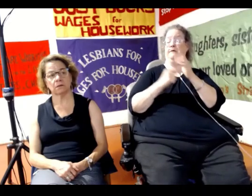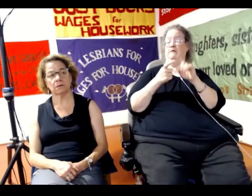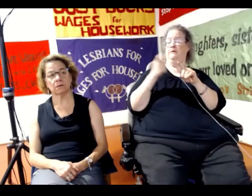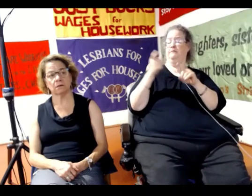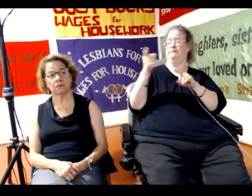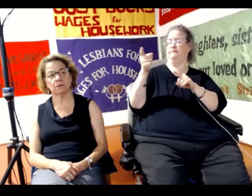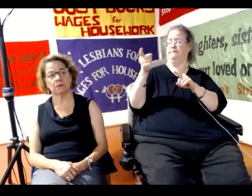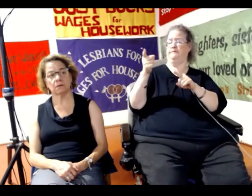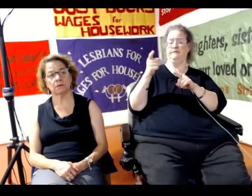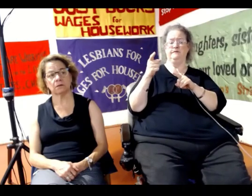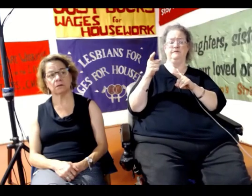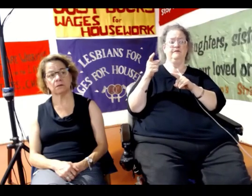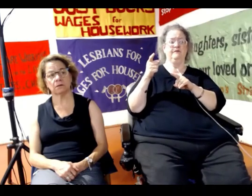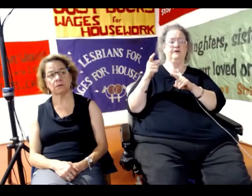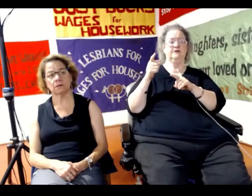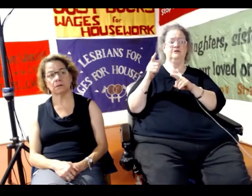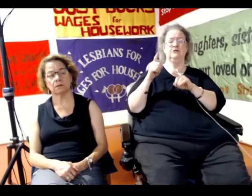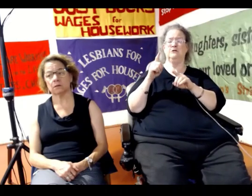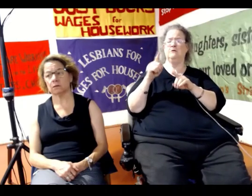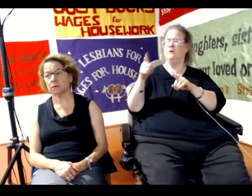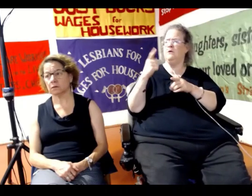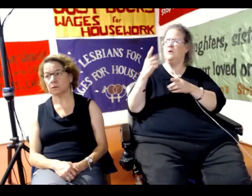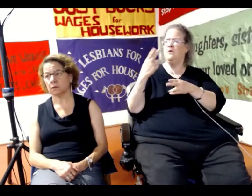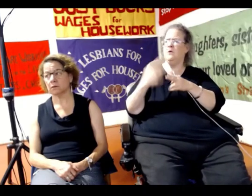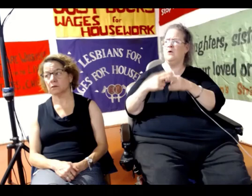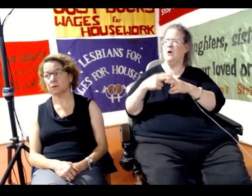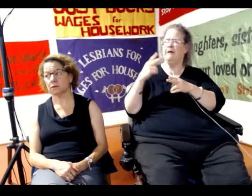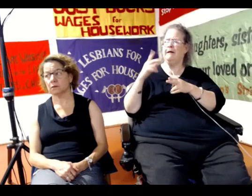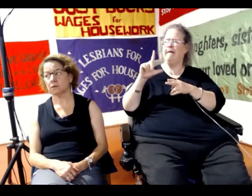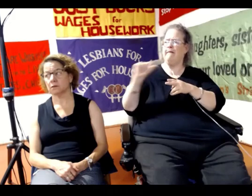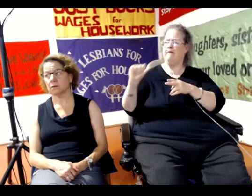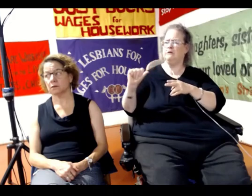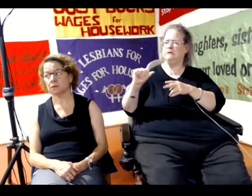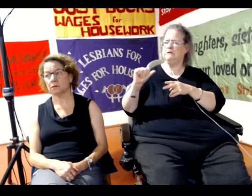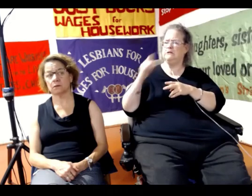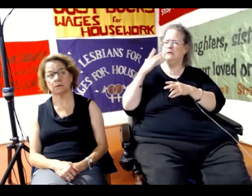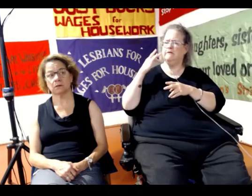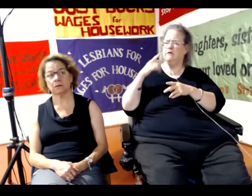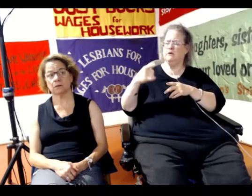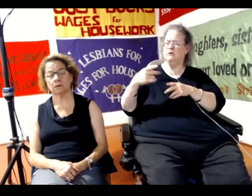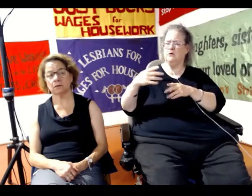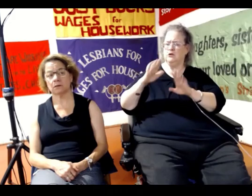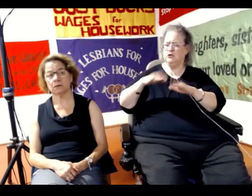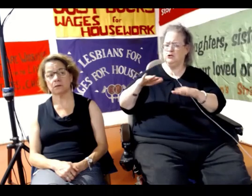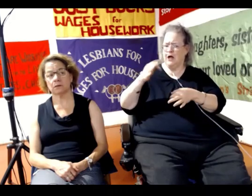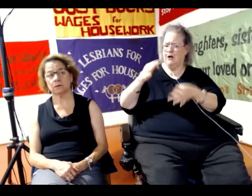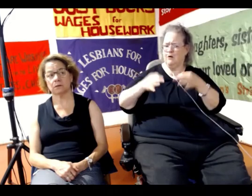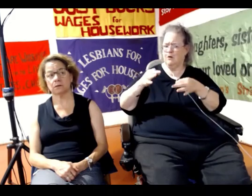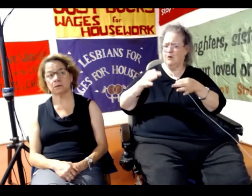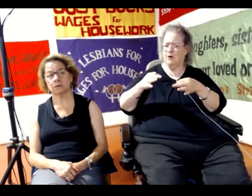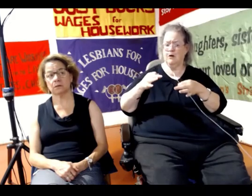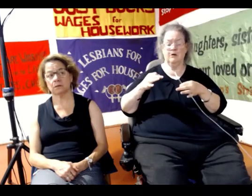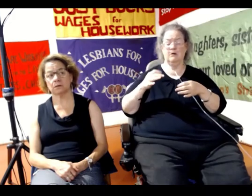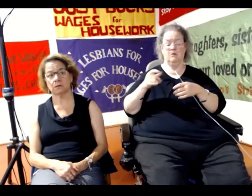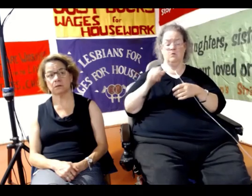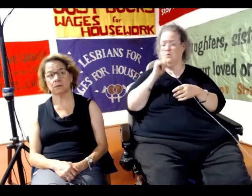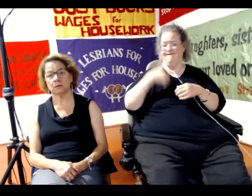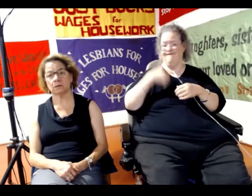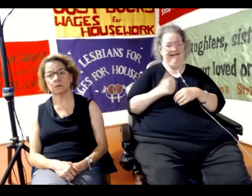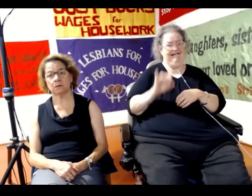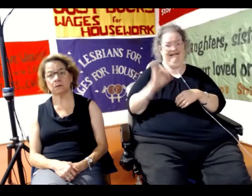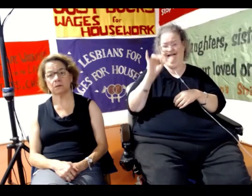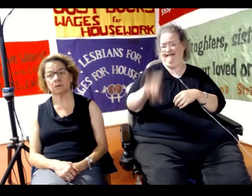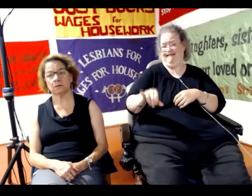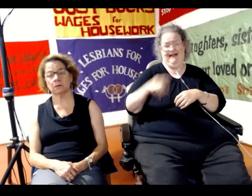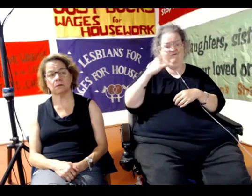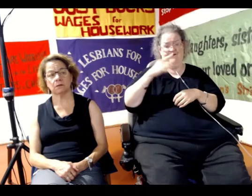or what do you call it, child court in Los Angeles, because we don't have anything like that for parents. And they are just wandering in